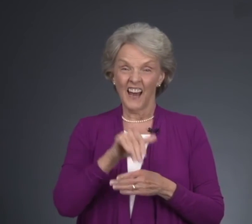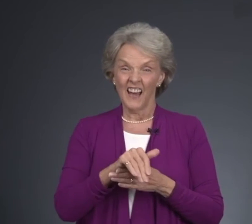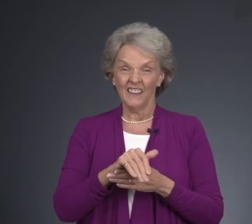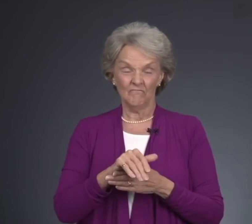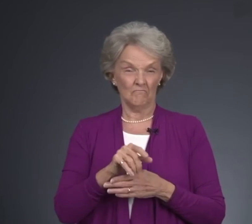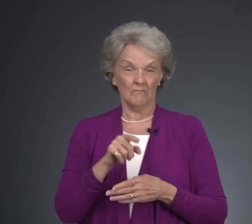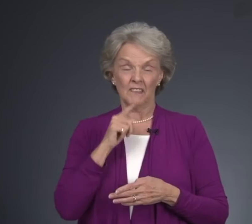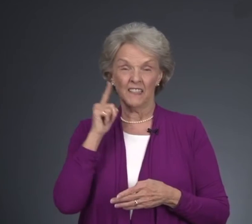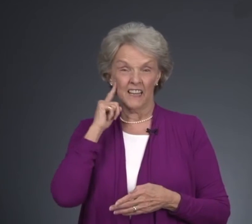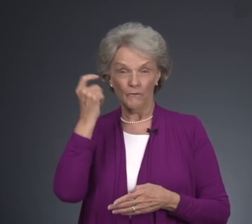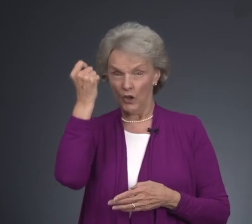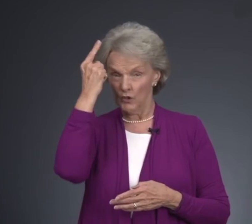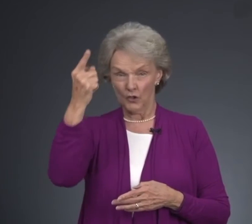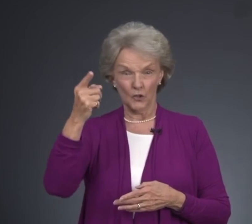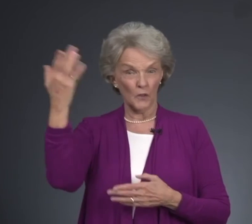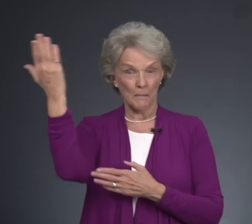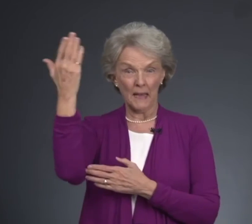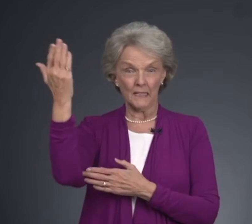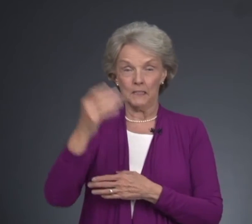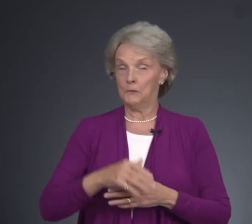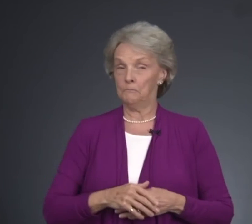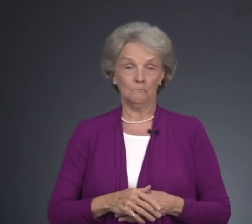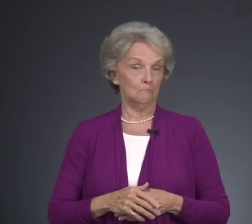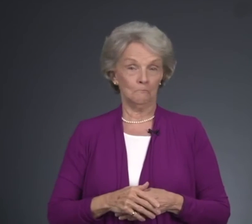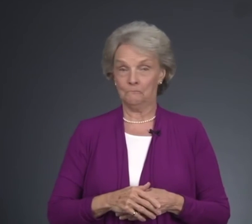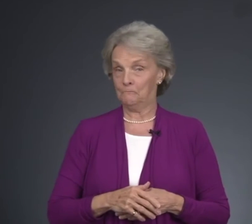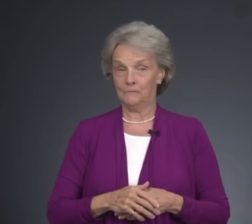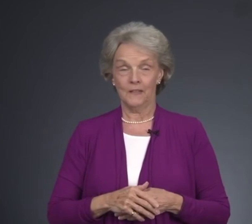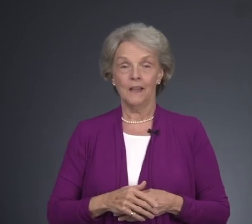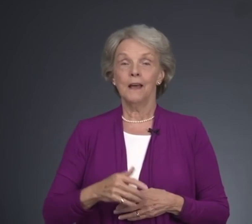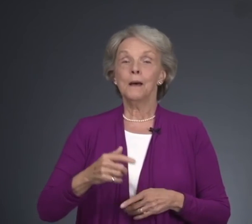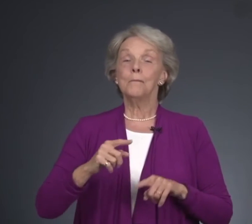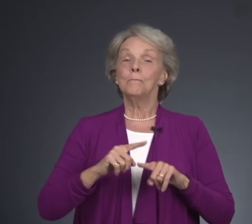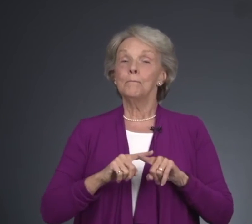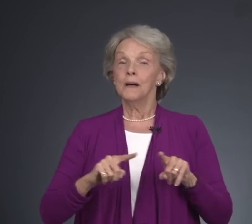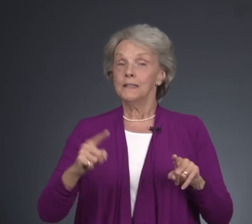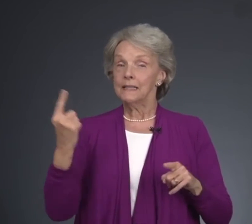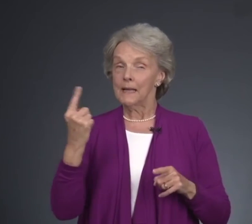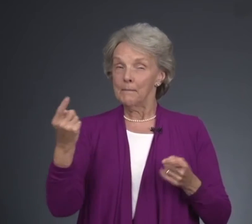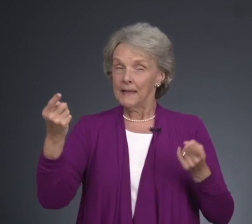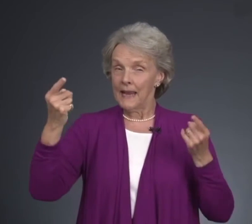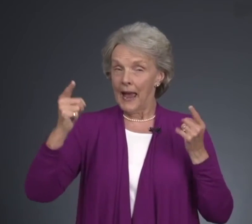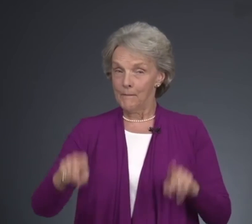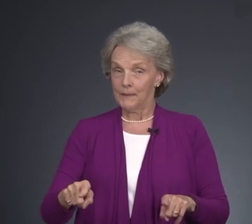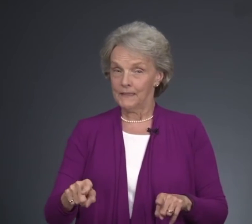night, the deaf understood the message. But something happened.